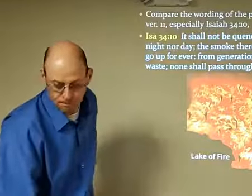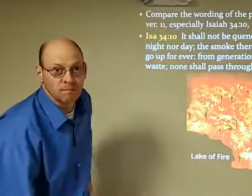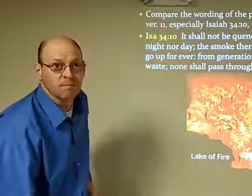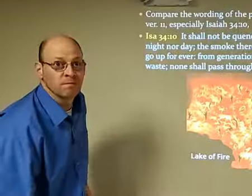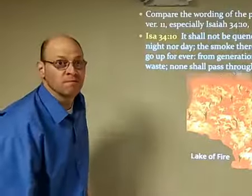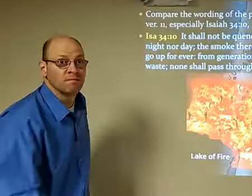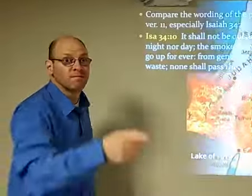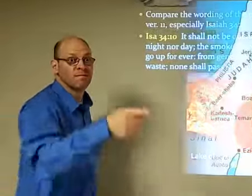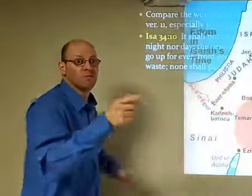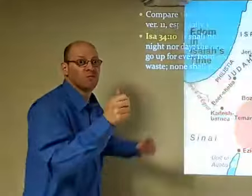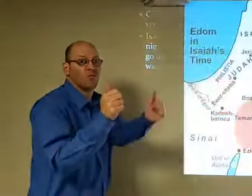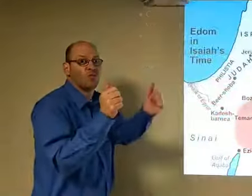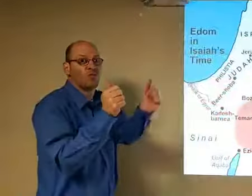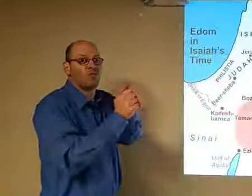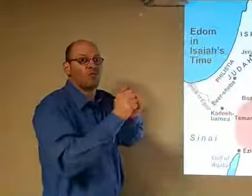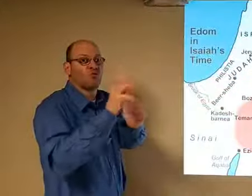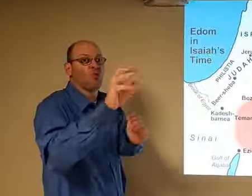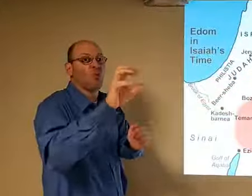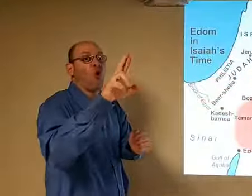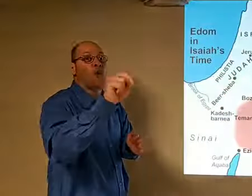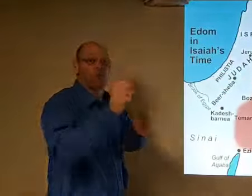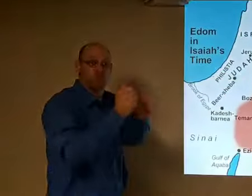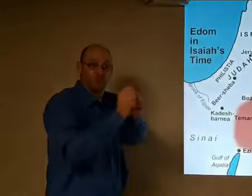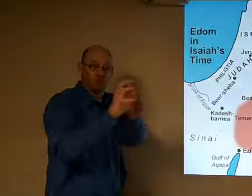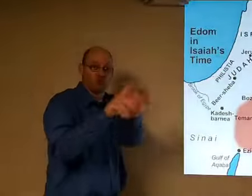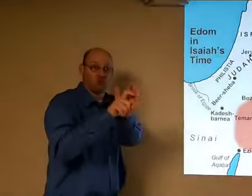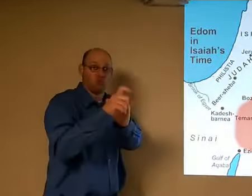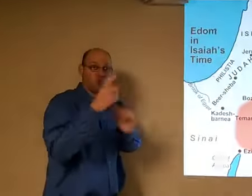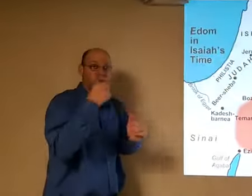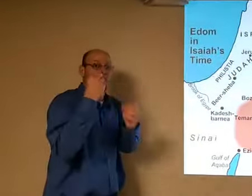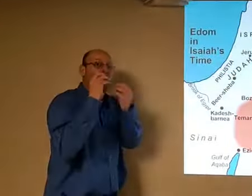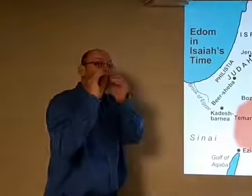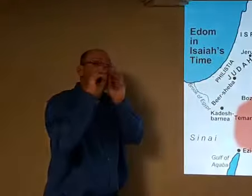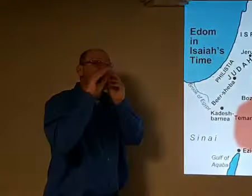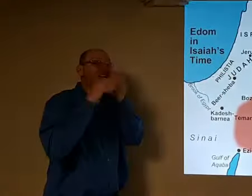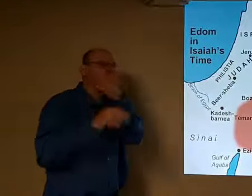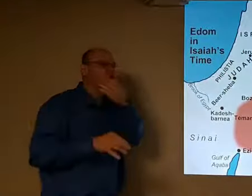won't God moltiki, be fine!